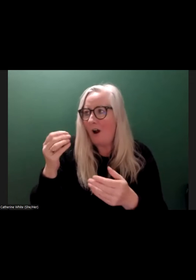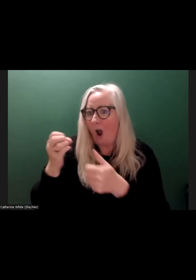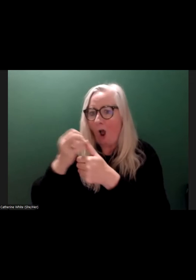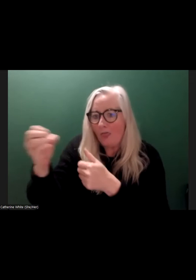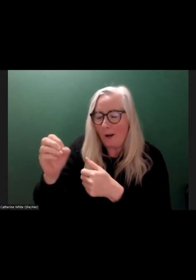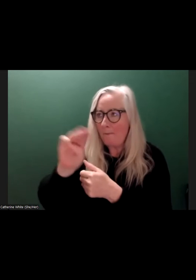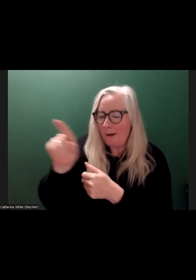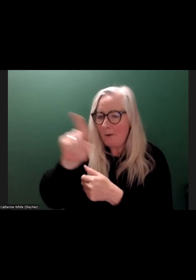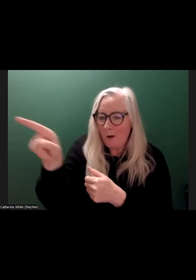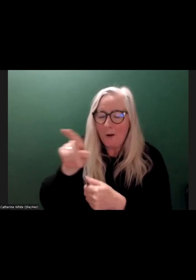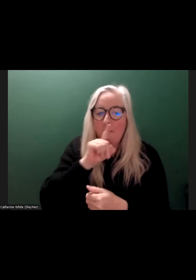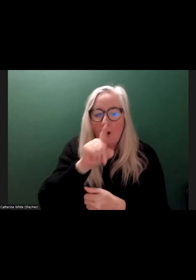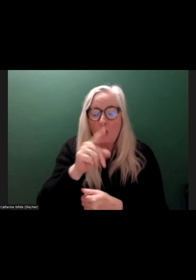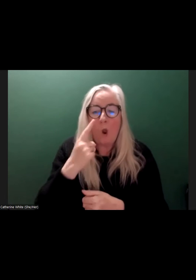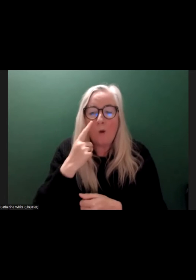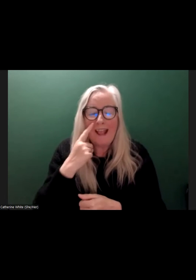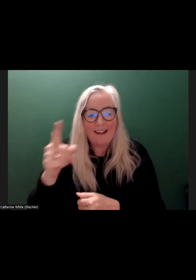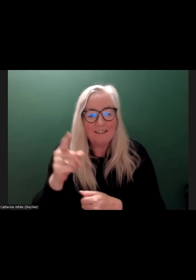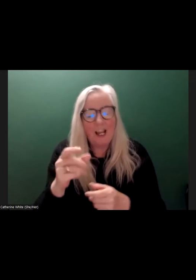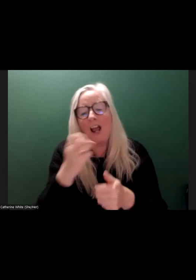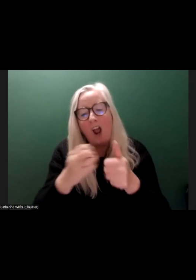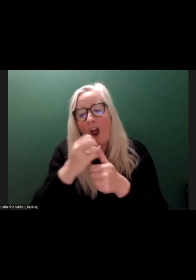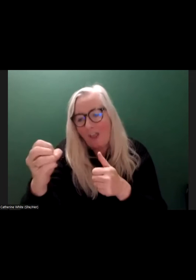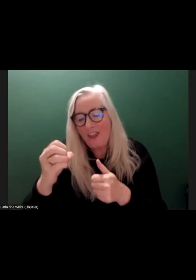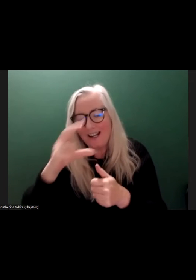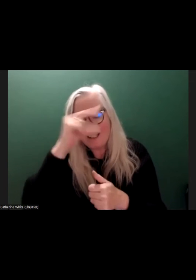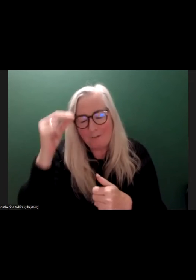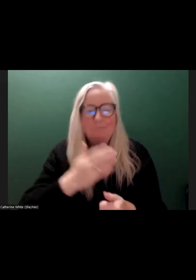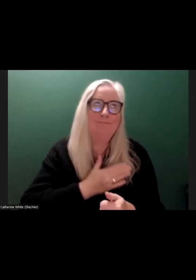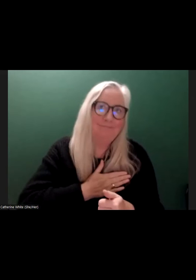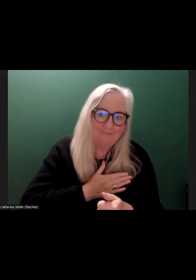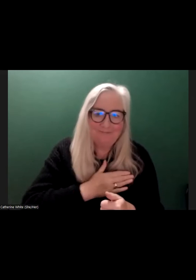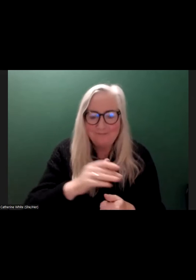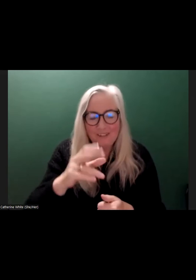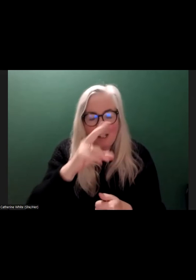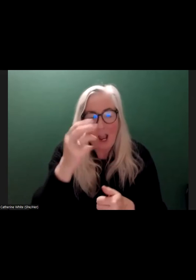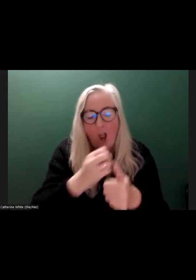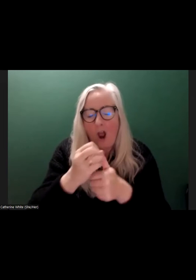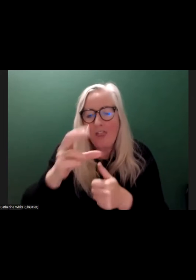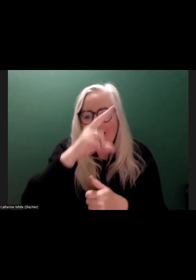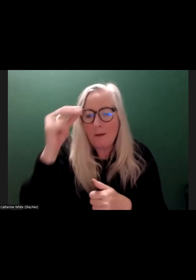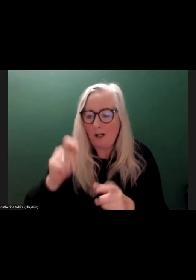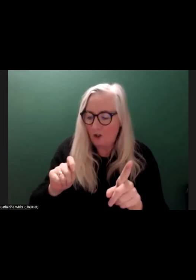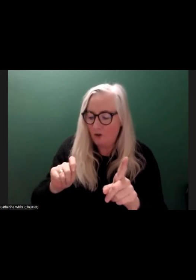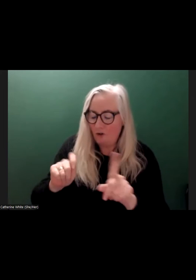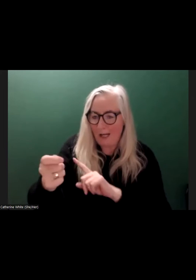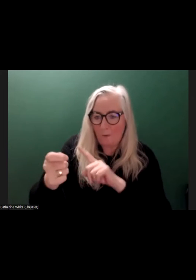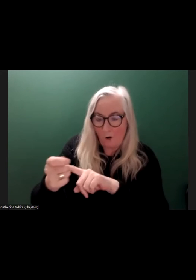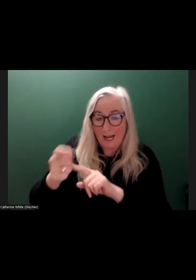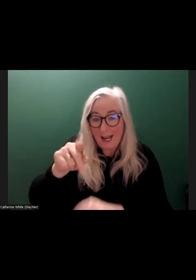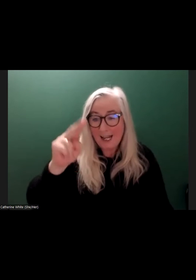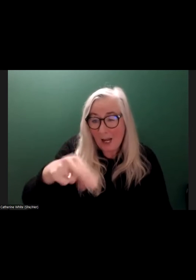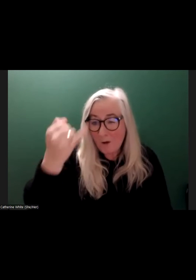So if we look at... We use another analogy. I apologize. If we look at an example of transport. Imagine